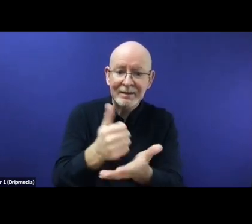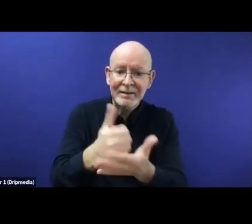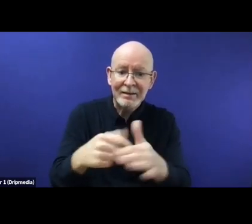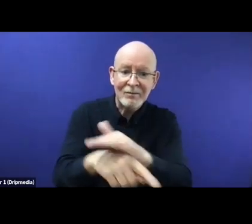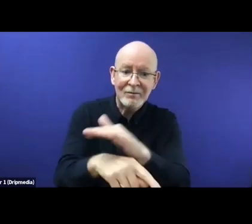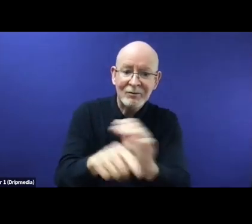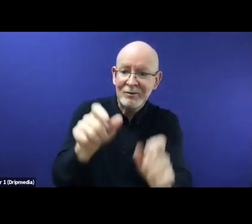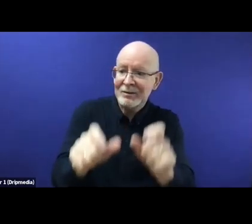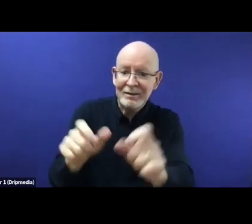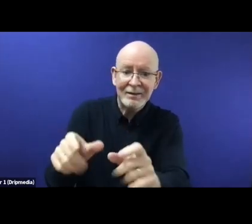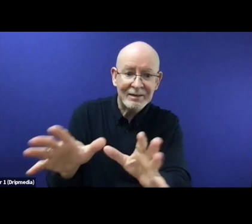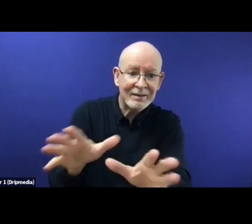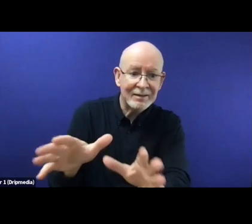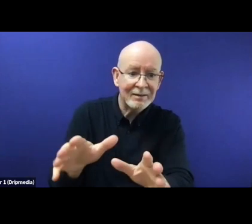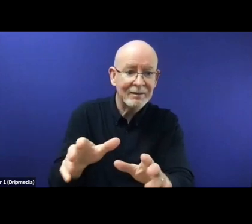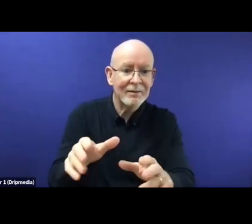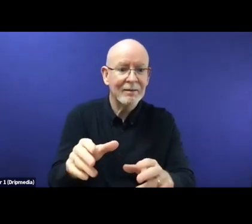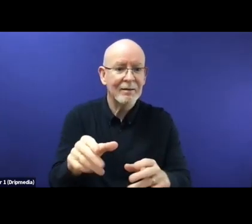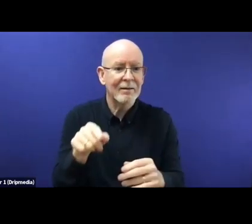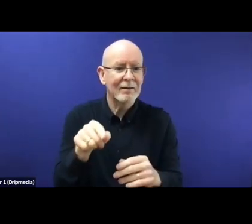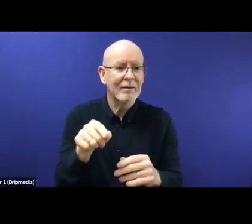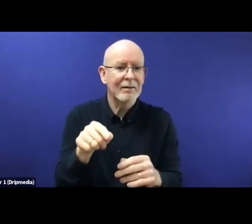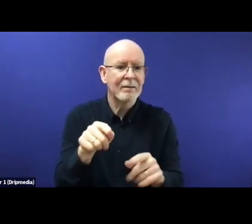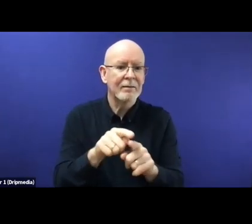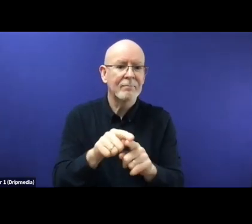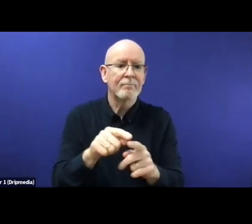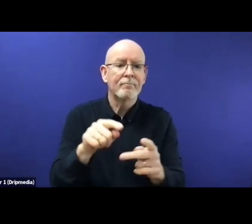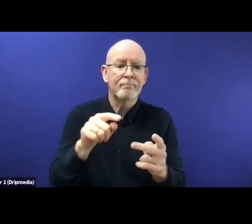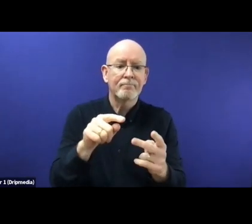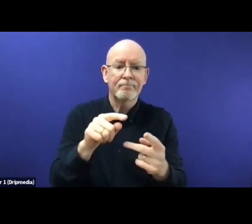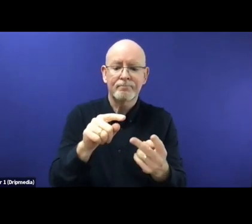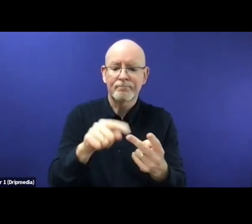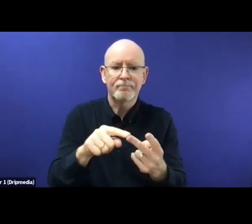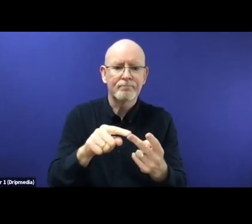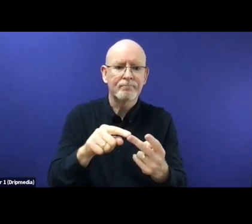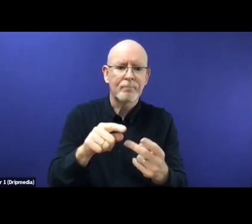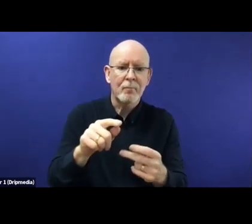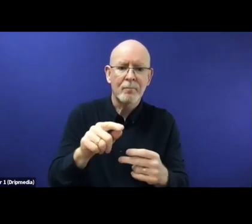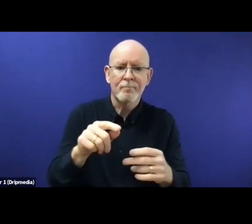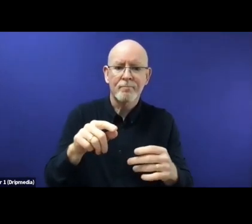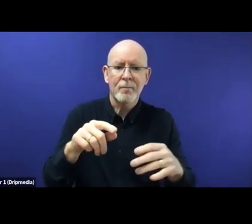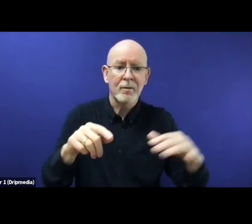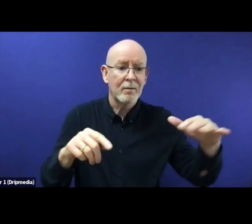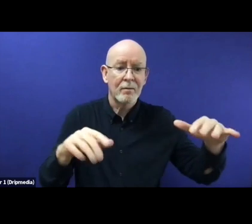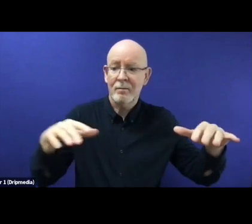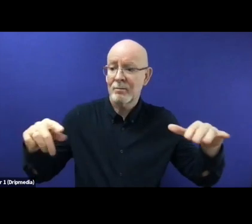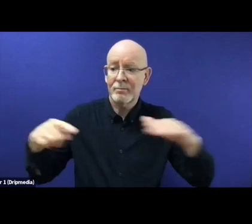going to present a comprehensive conclusion as to the compatibility of the EU Pact